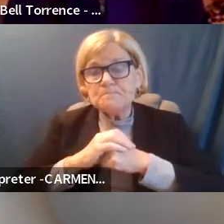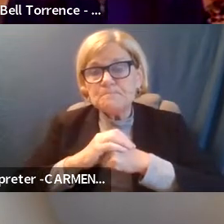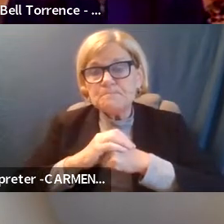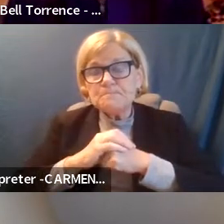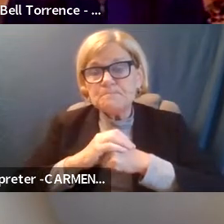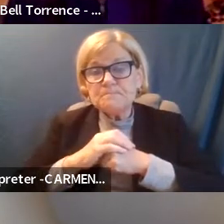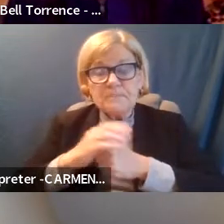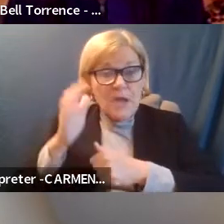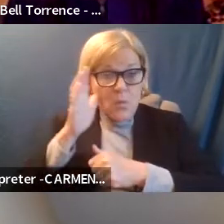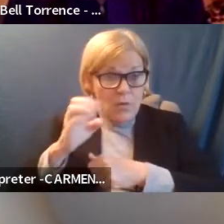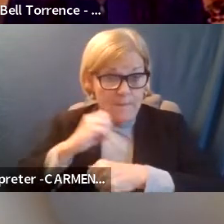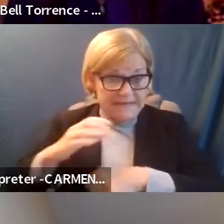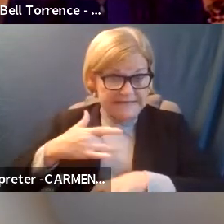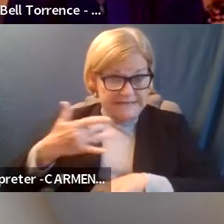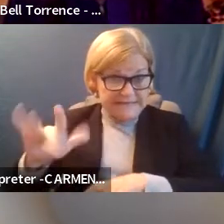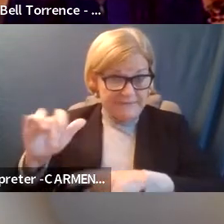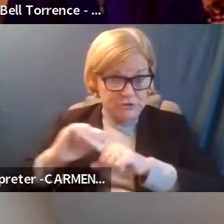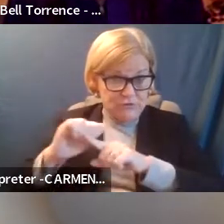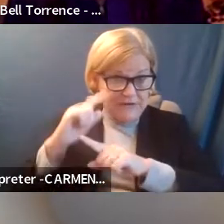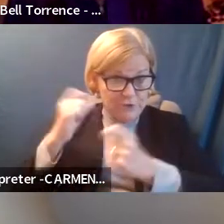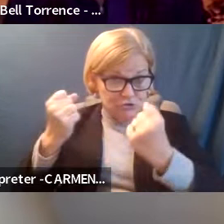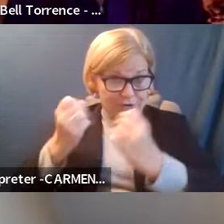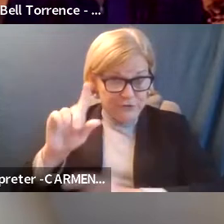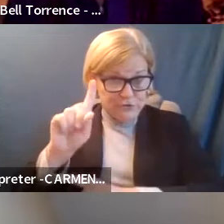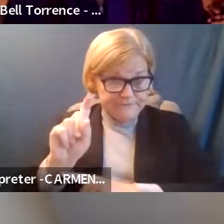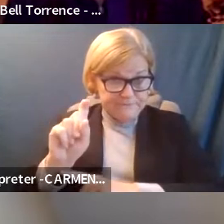is there going to be sensitivity training for drivers?